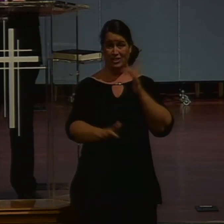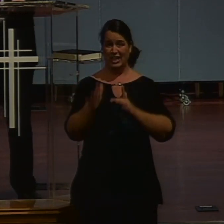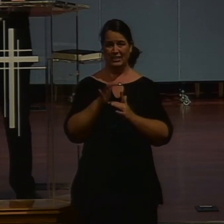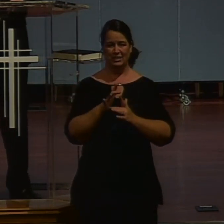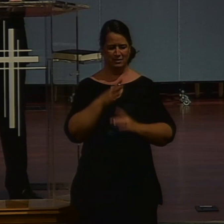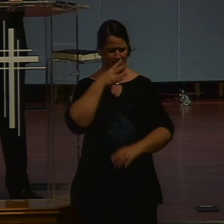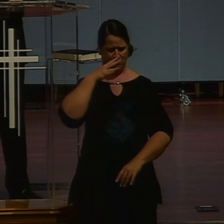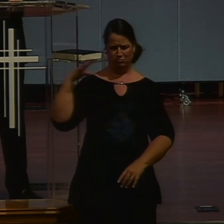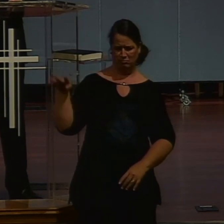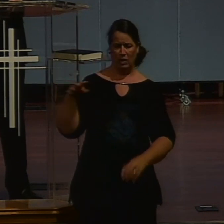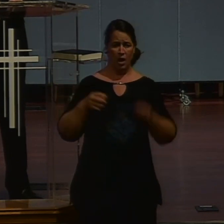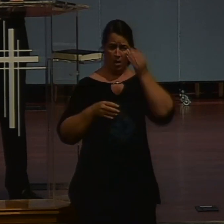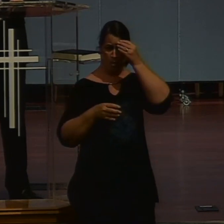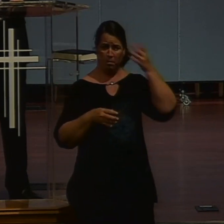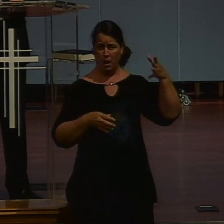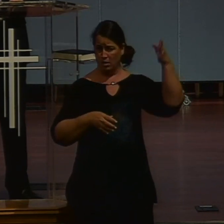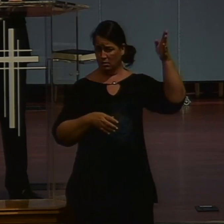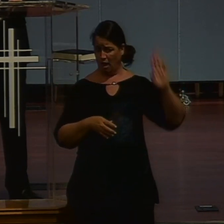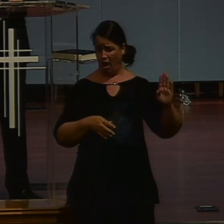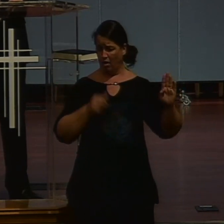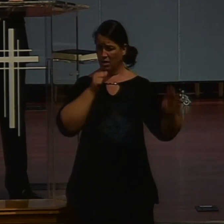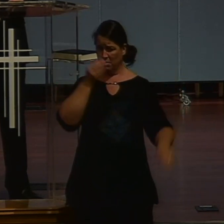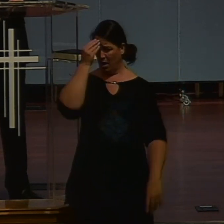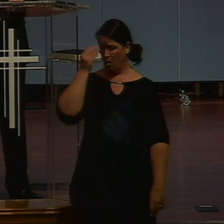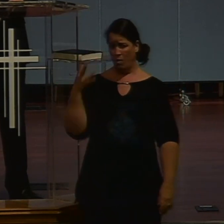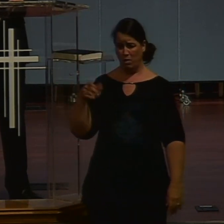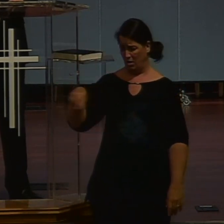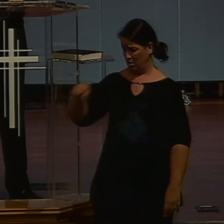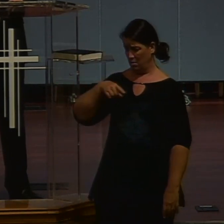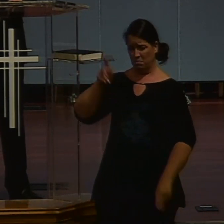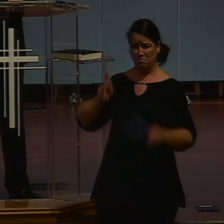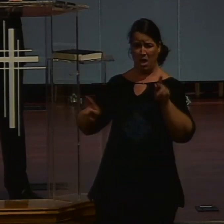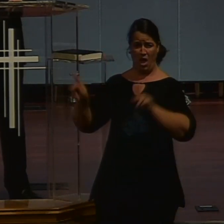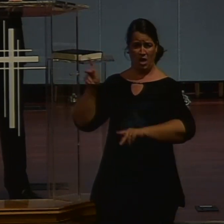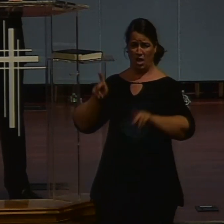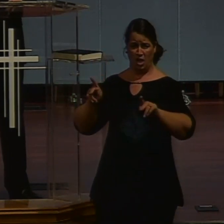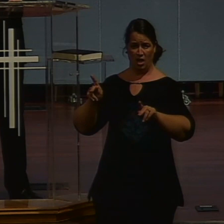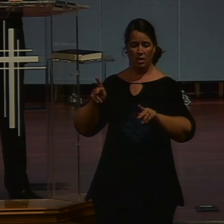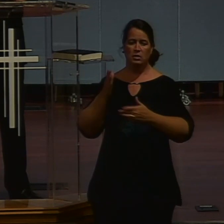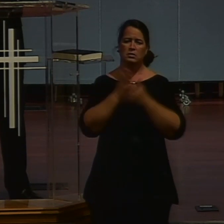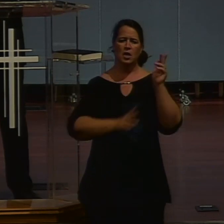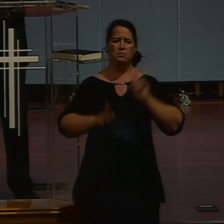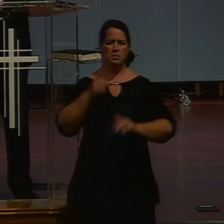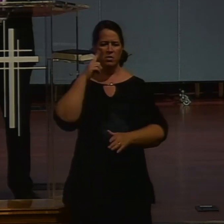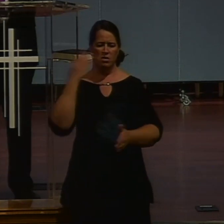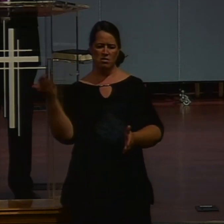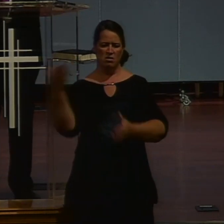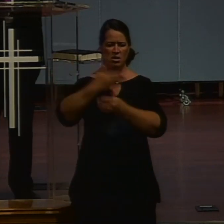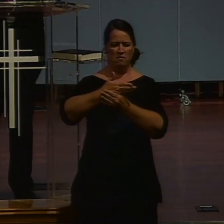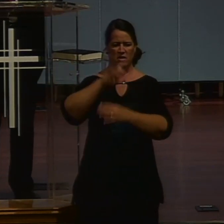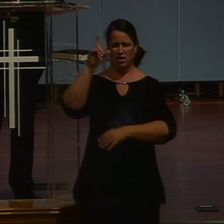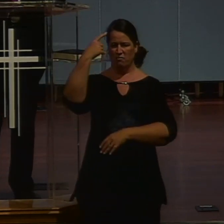people saying, you know, things like the government can't interfere with us worshiping. I thought. This would be a good